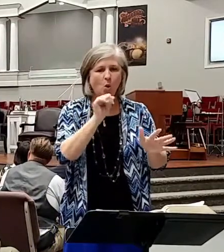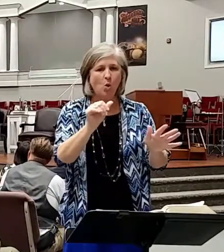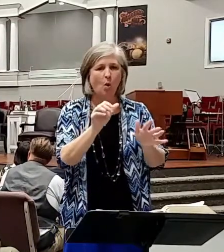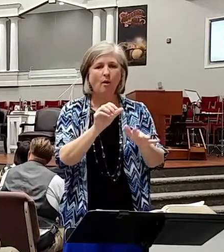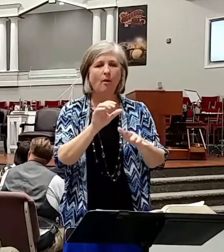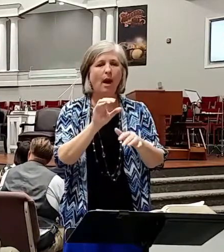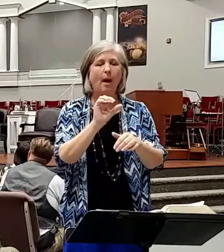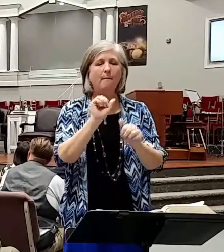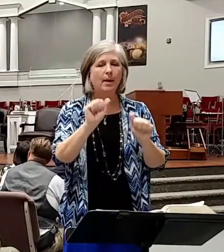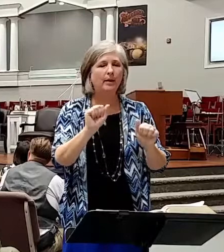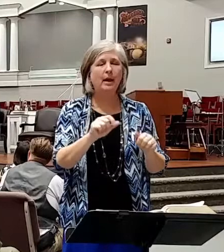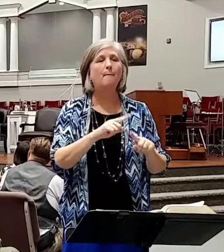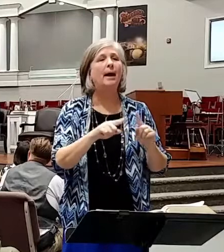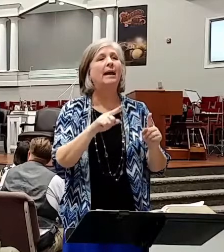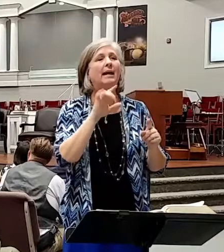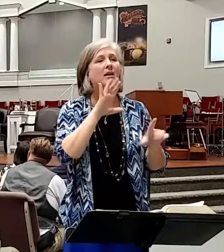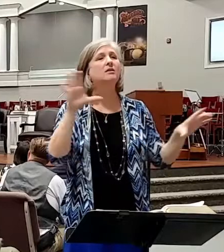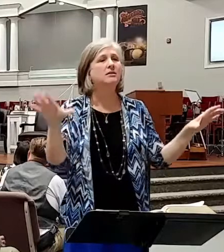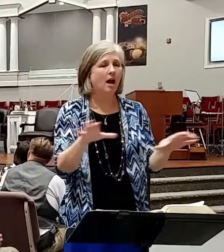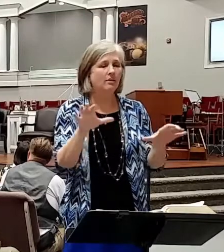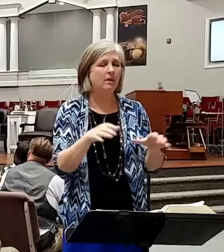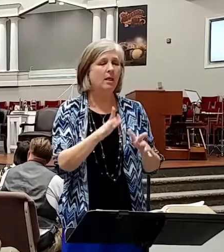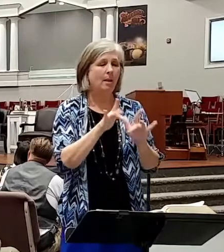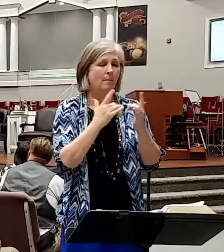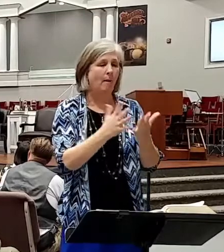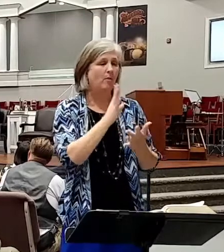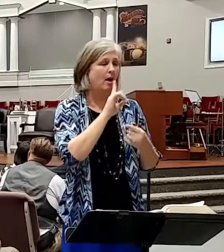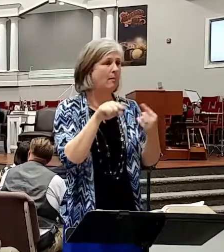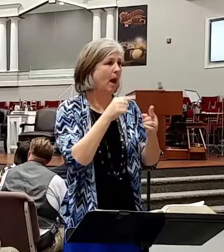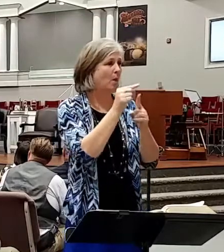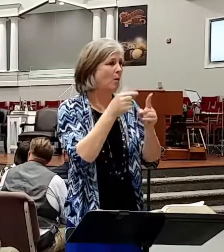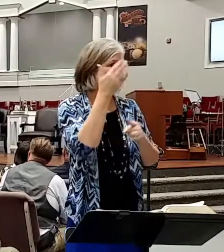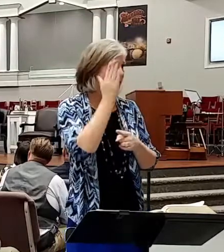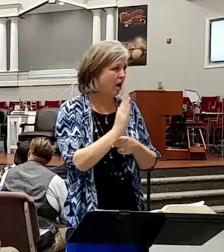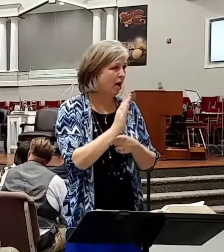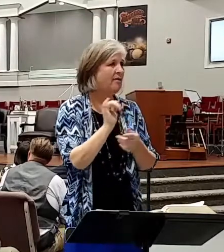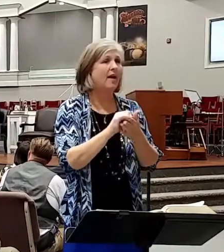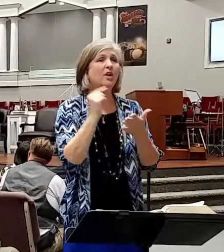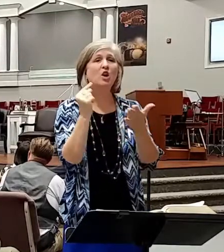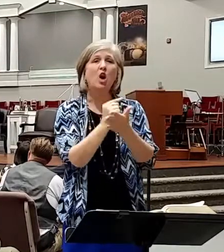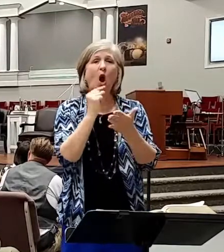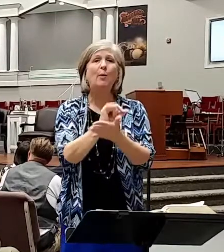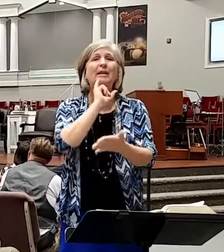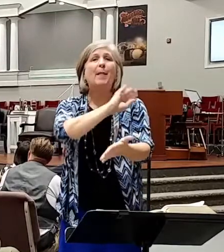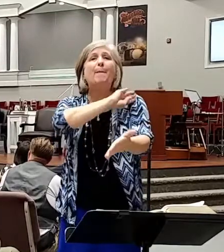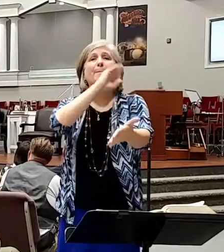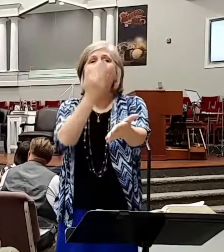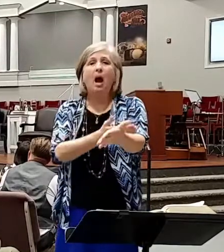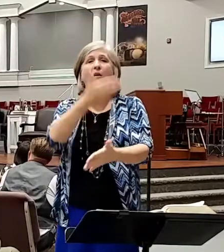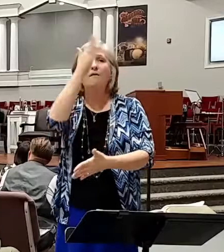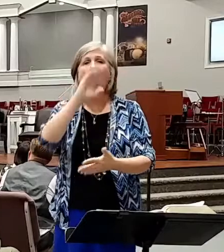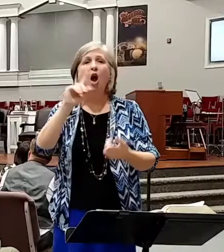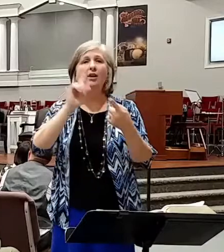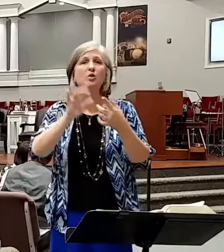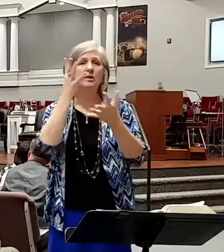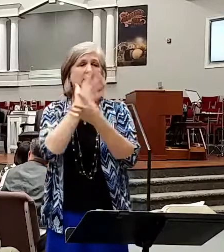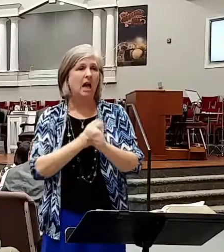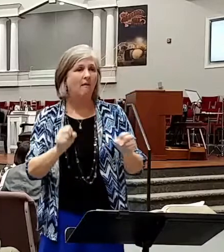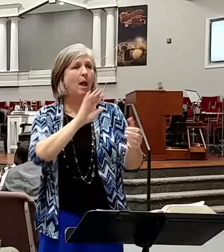dynamic thing the bible even speaks about that the gospel is the power of God and the salvation the power of God and the